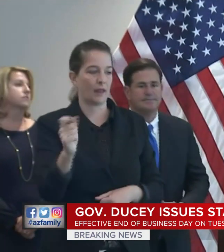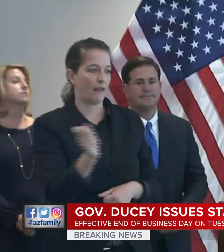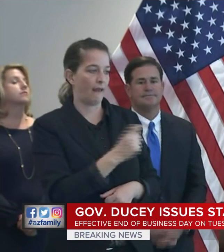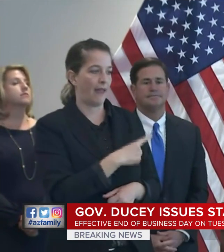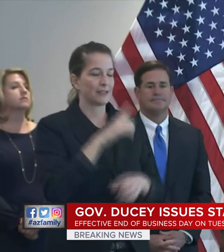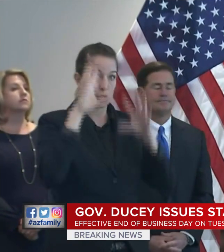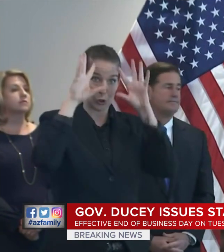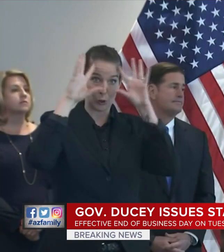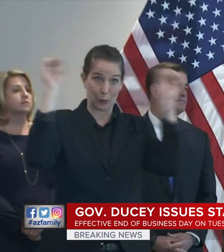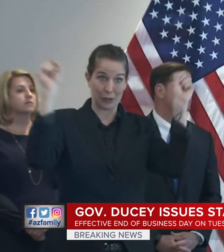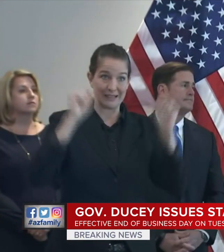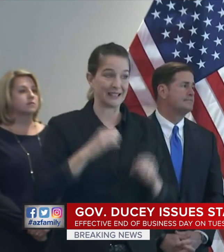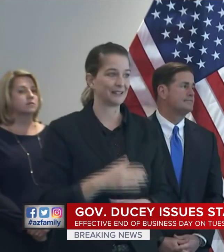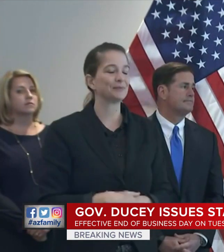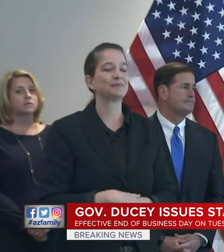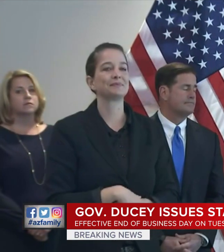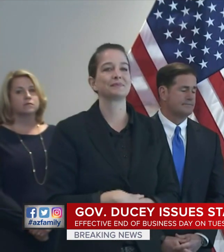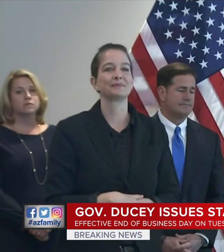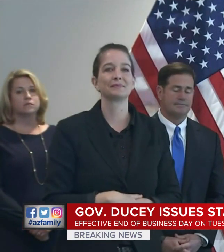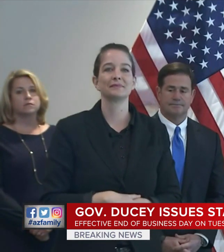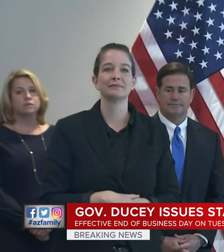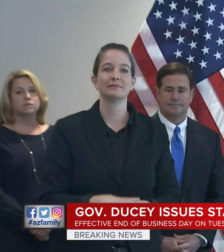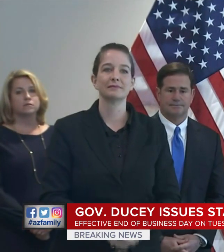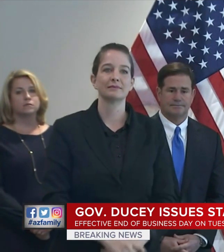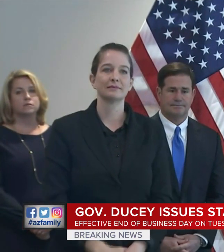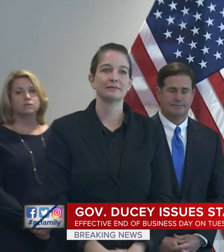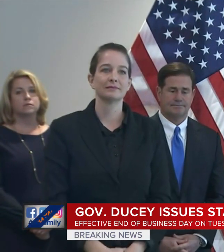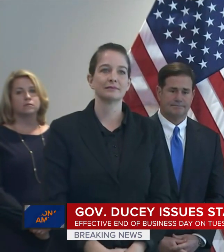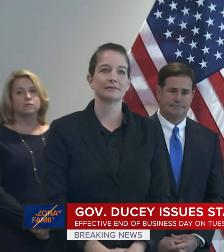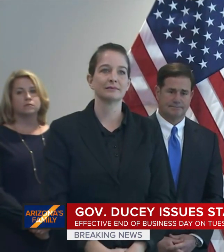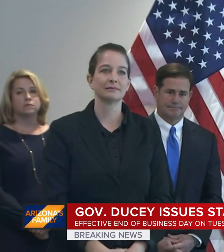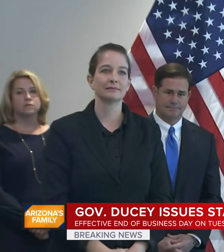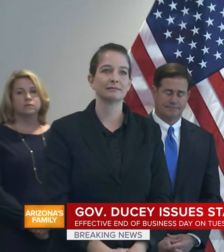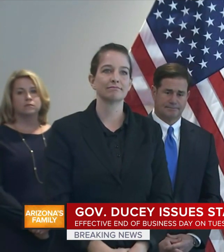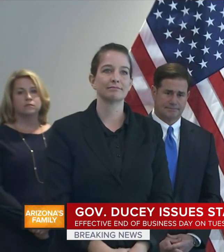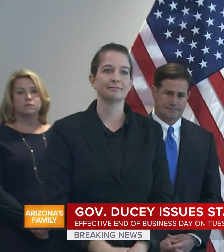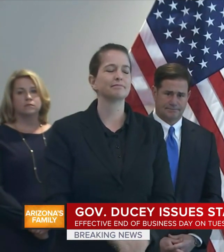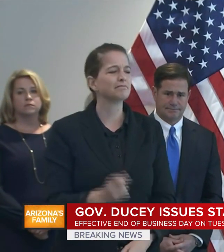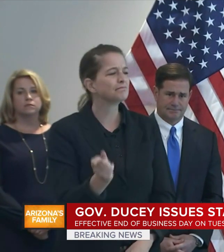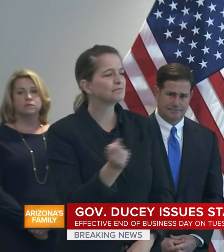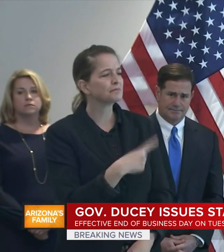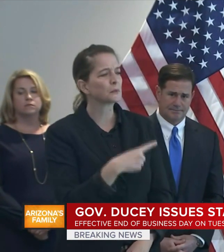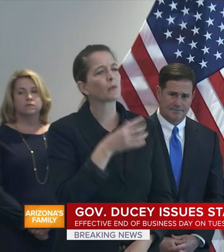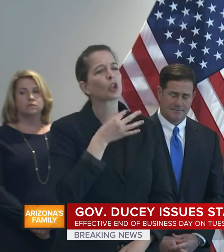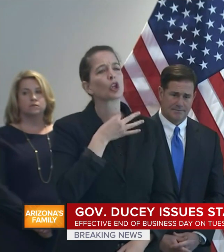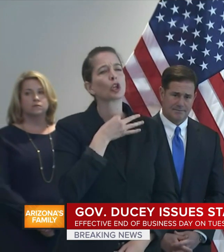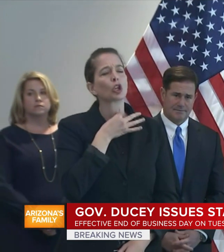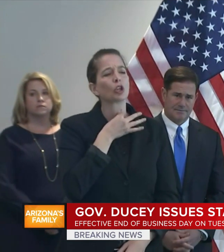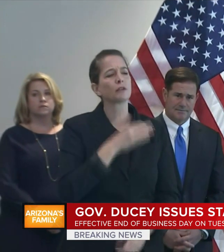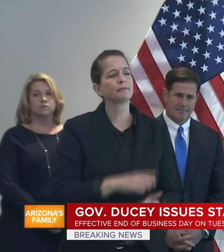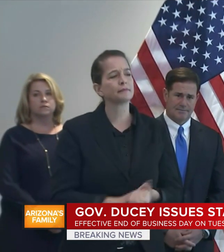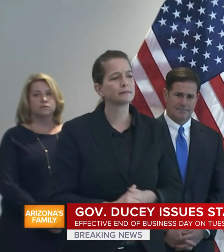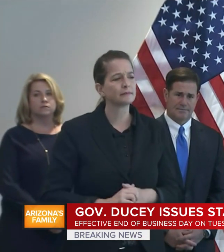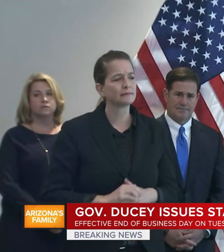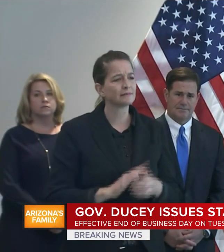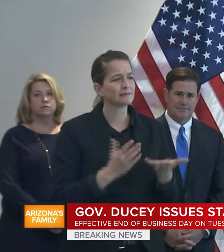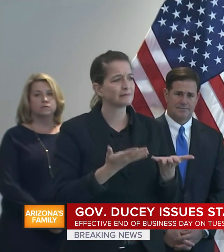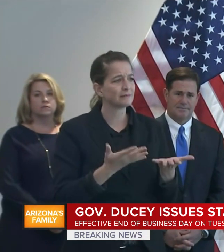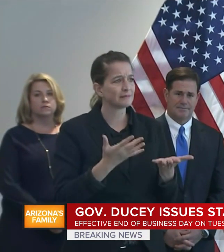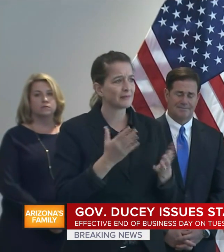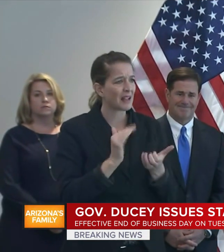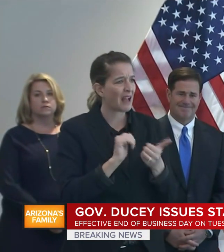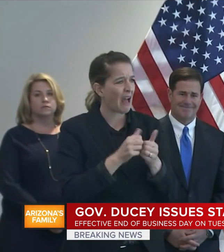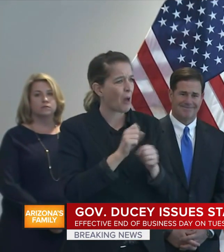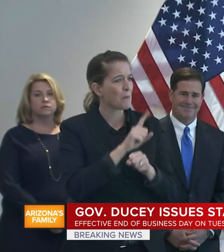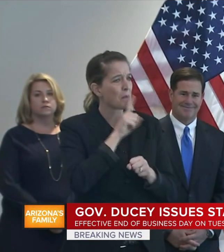Good afternoon. Good afternoon. I'd like to ask you, how are you going to make sure that the students are ready to head